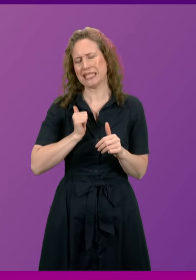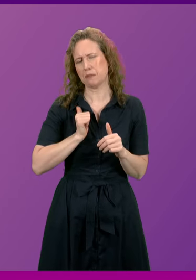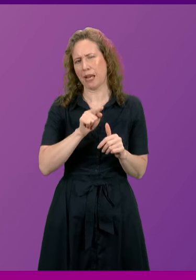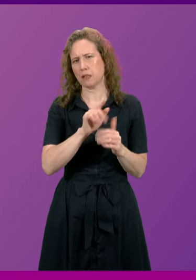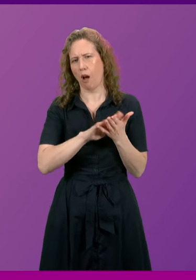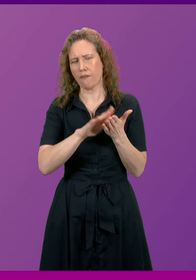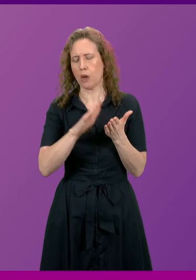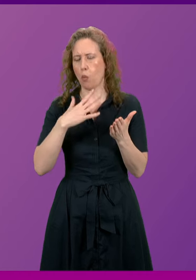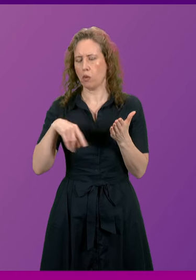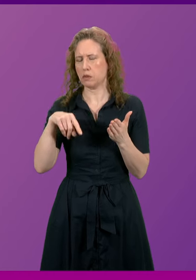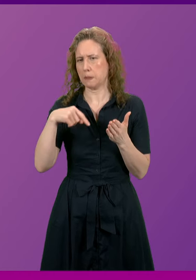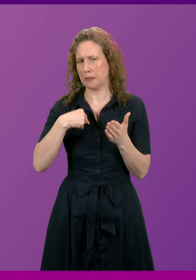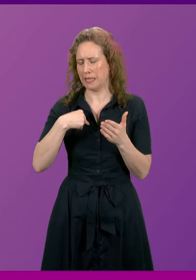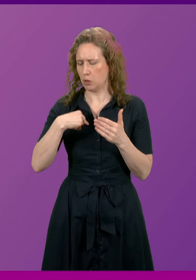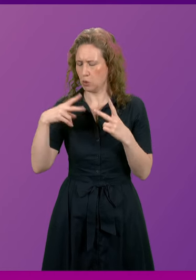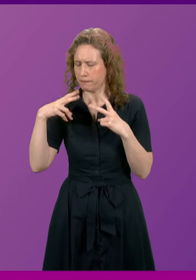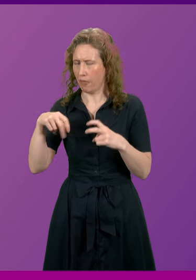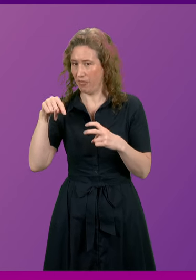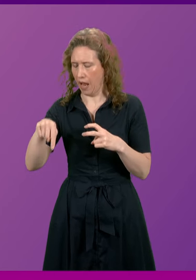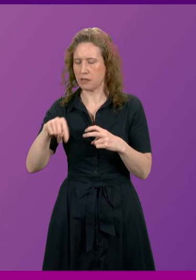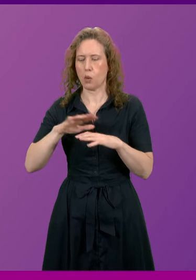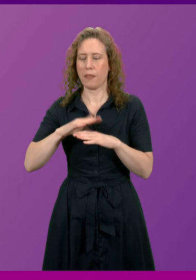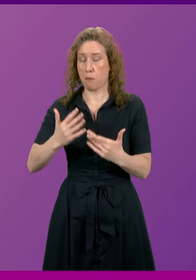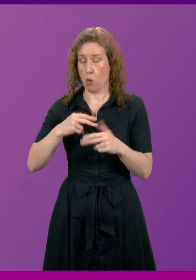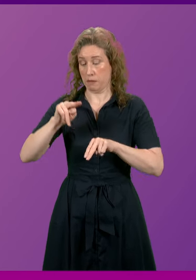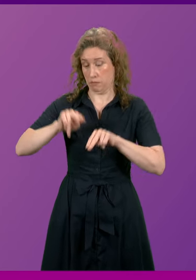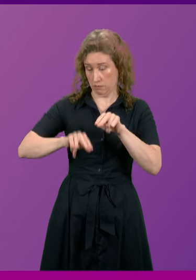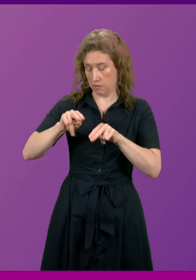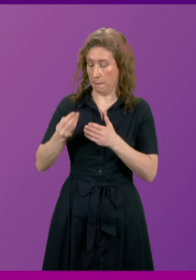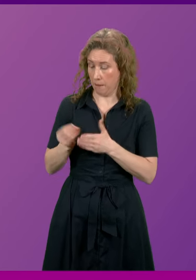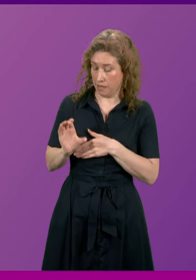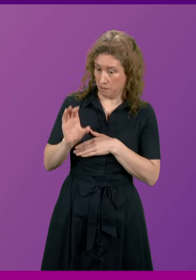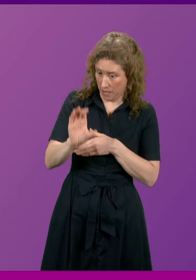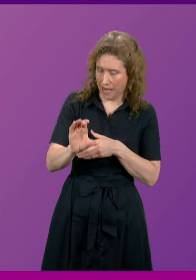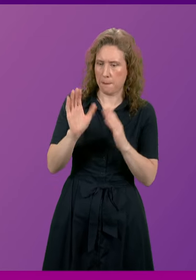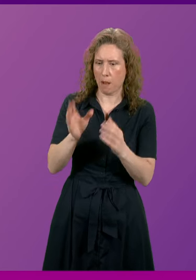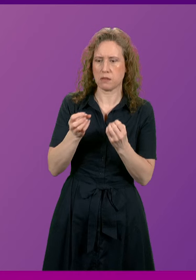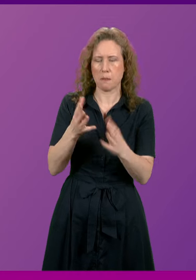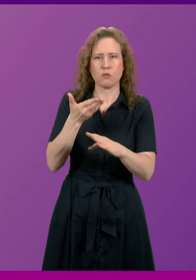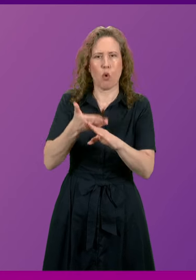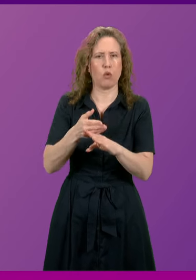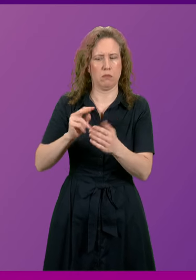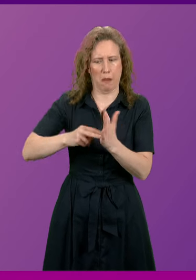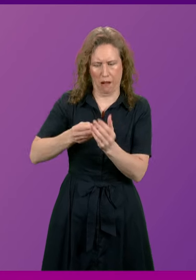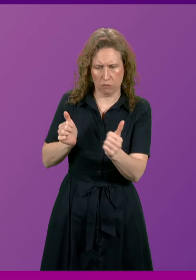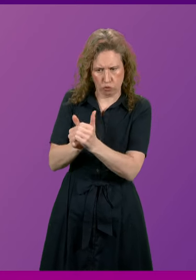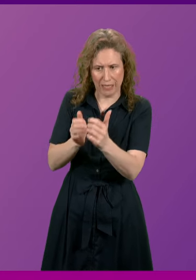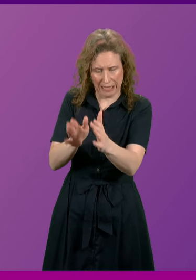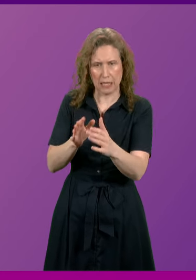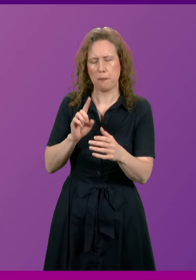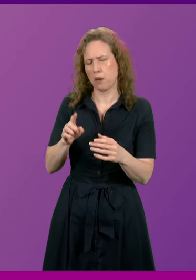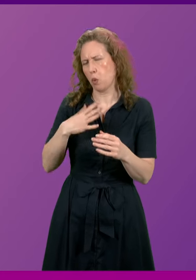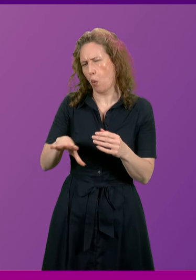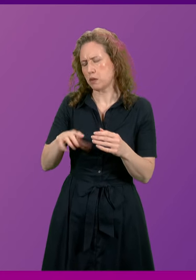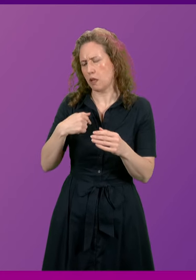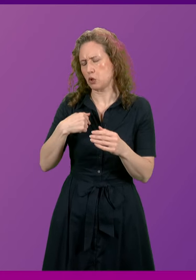me to extend that beyond that protection and on that matter I would have to take great care to ensure we had